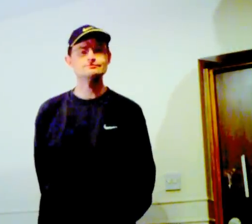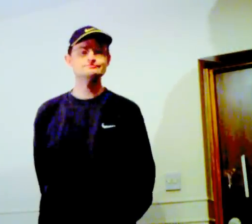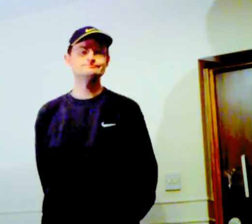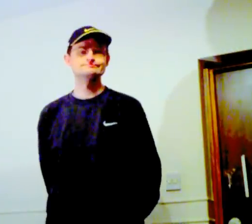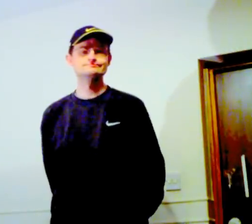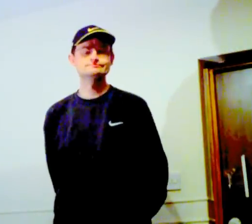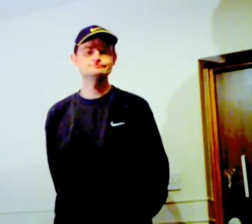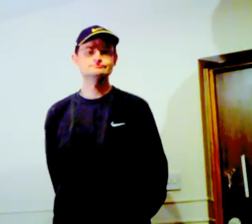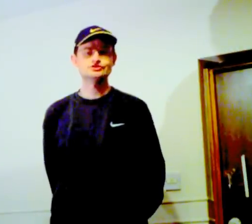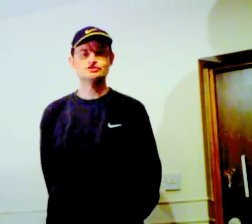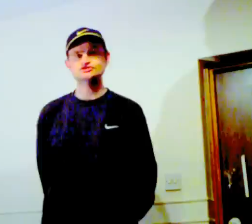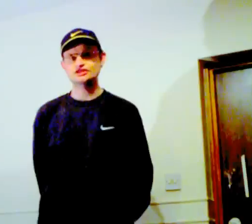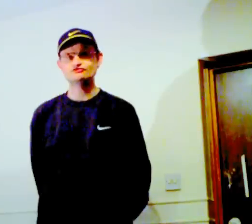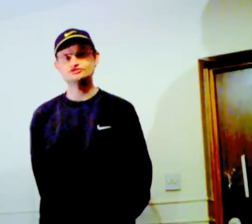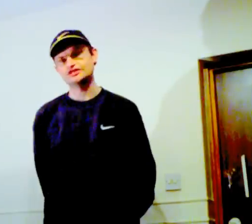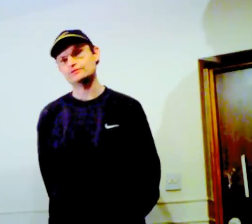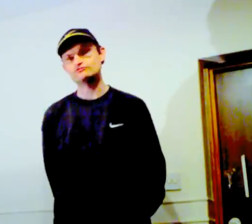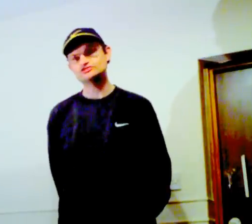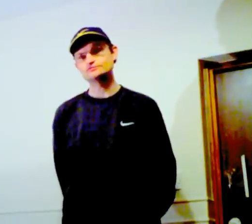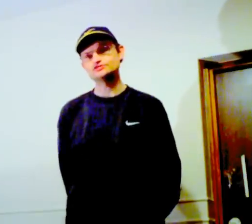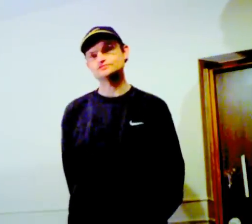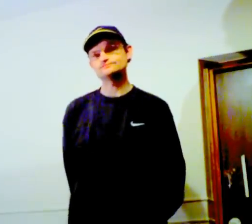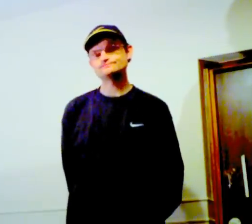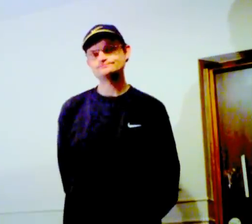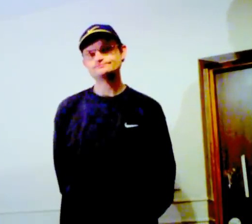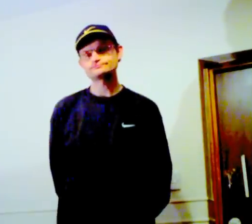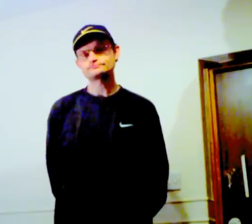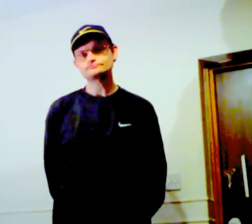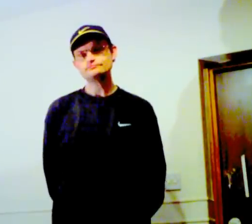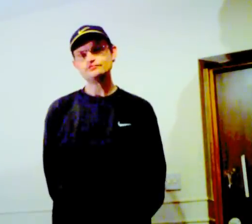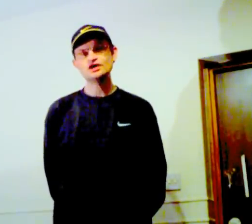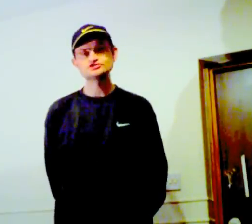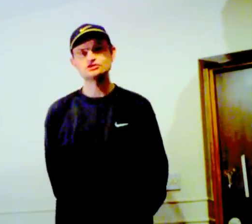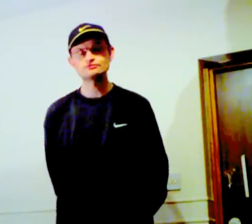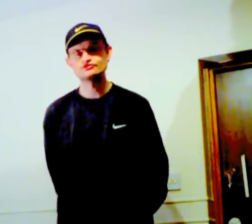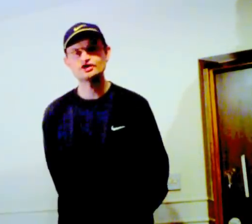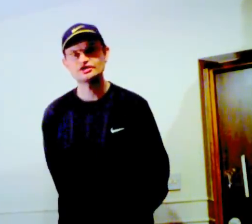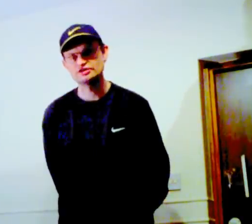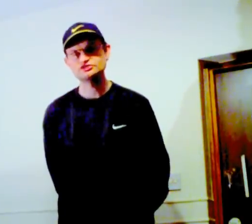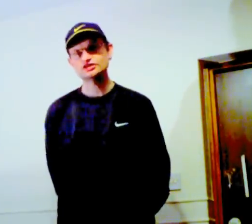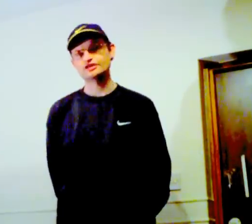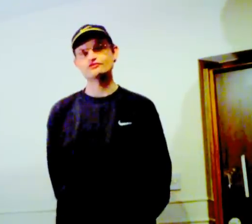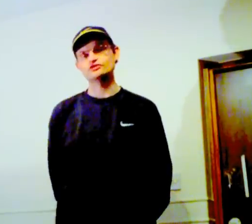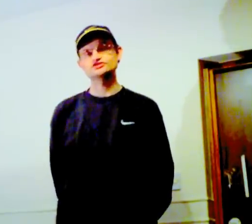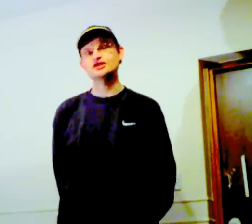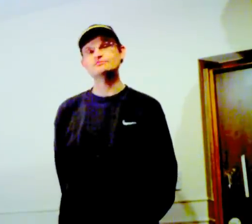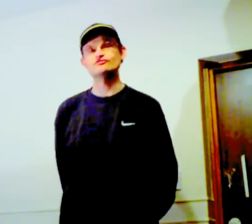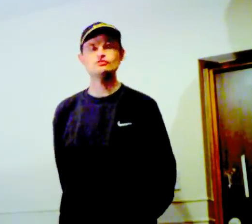because he left his name at reception. I told him that I had not. I'd never heard his name before.